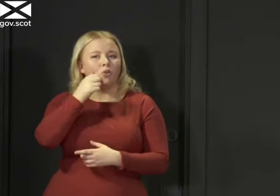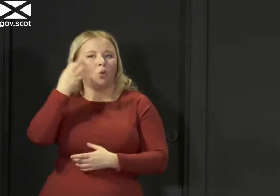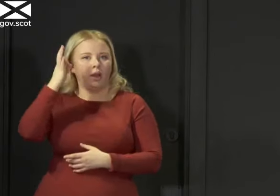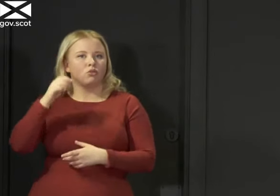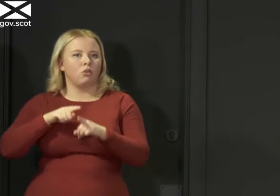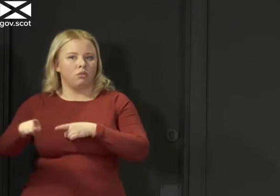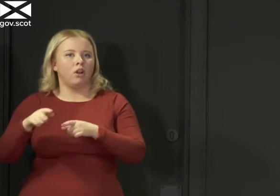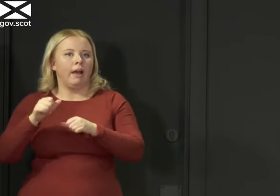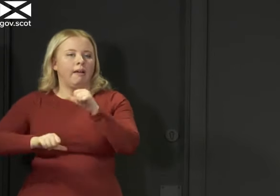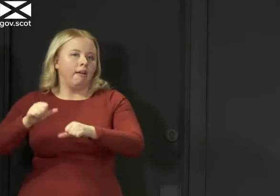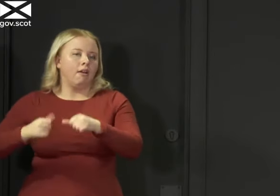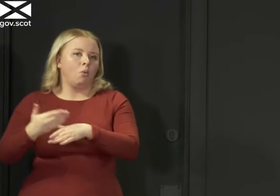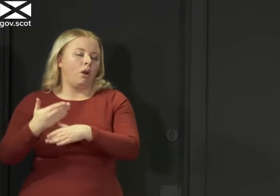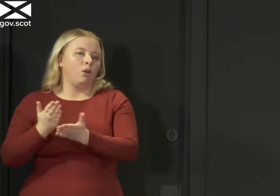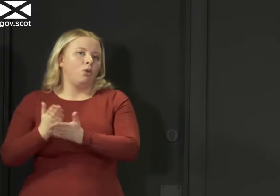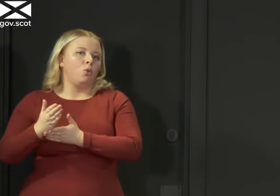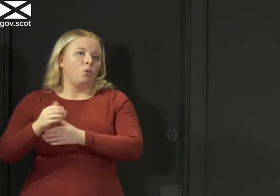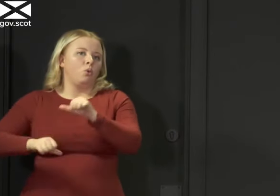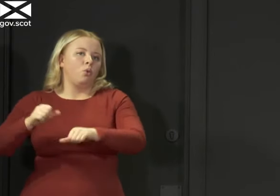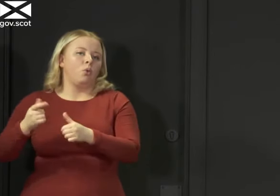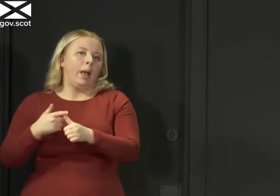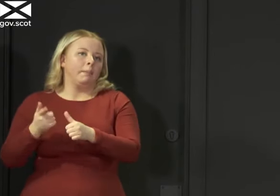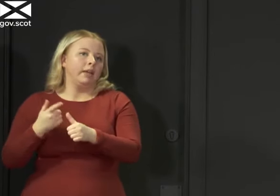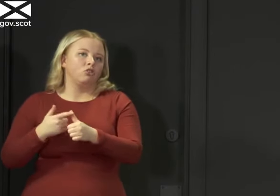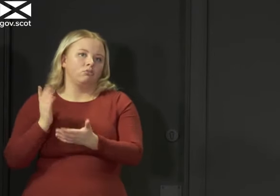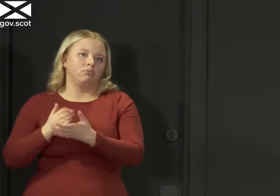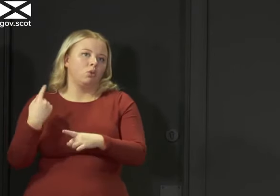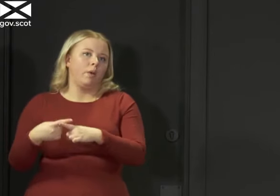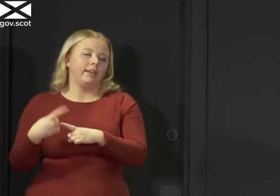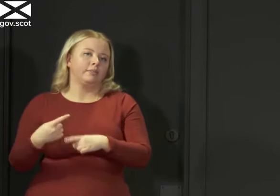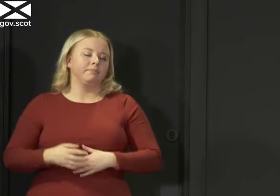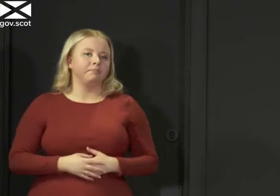continuing to work to get through all of these applications as speedily as they can.